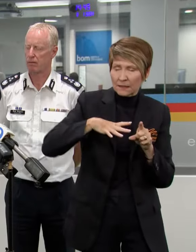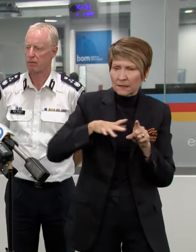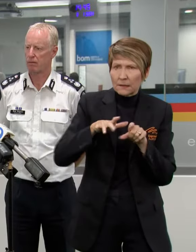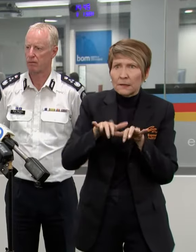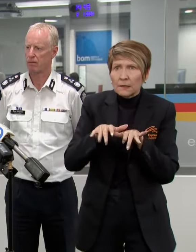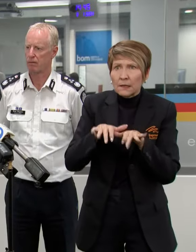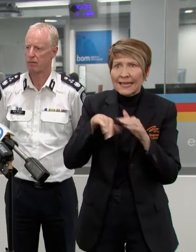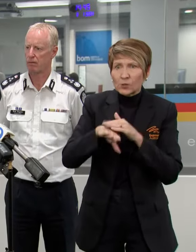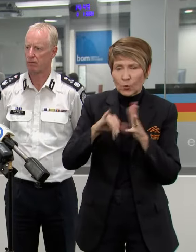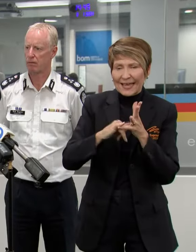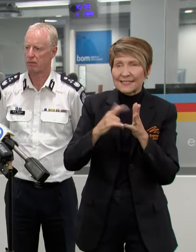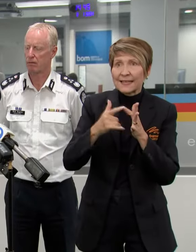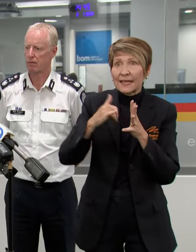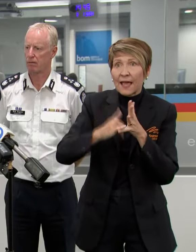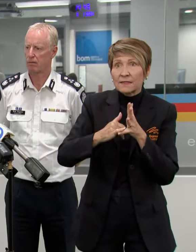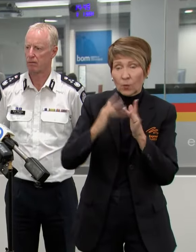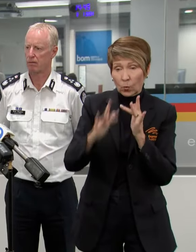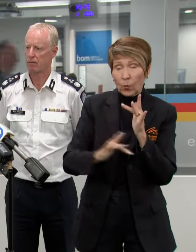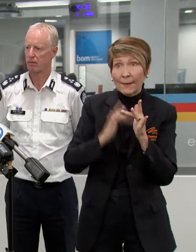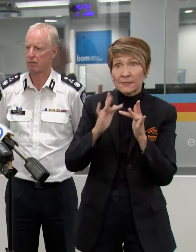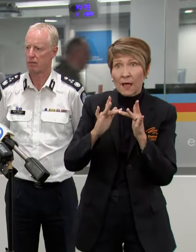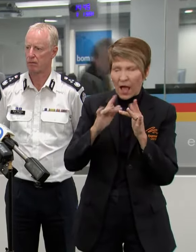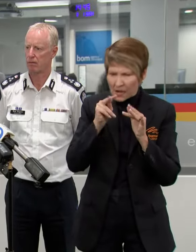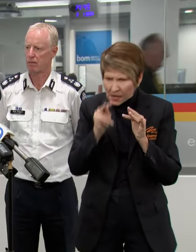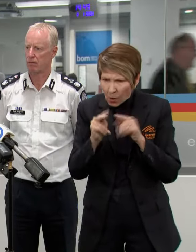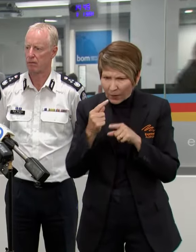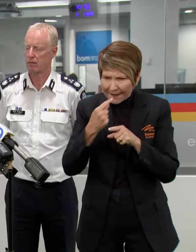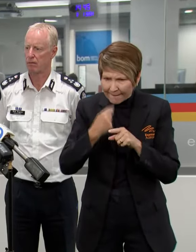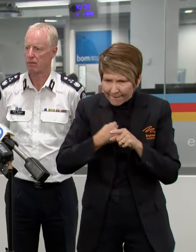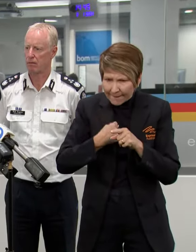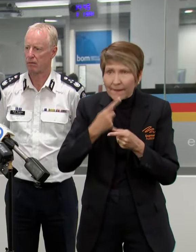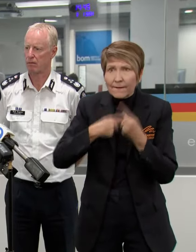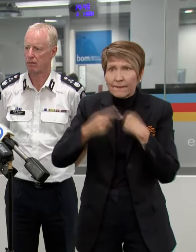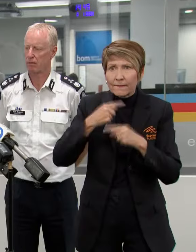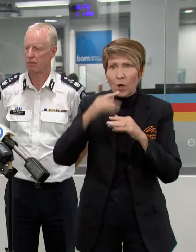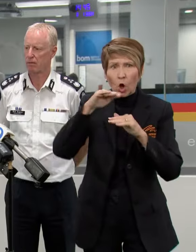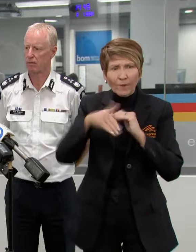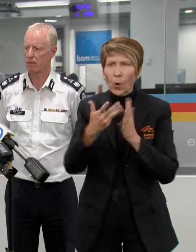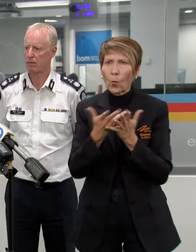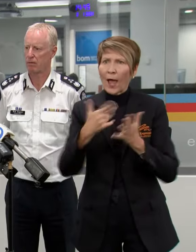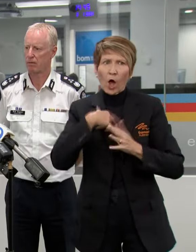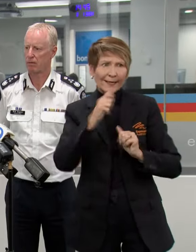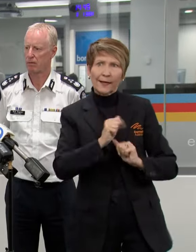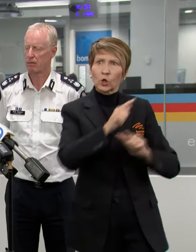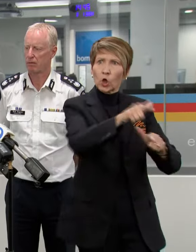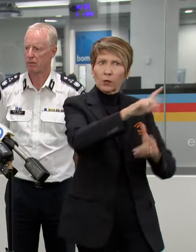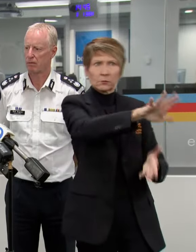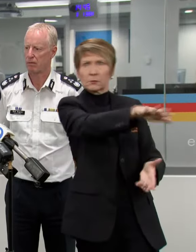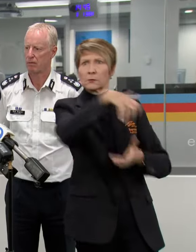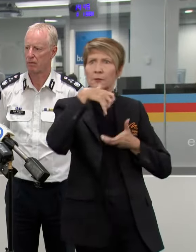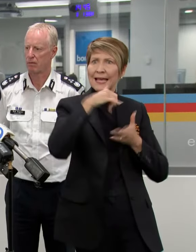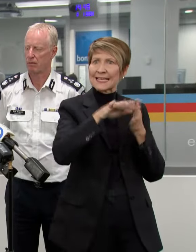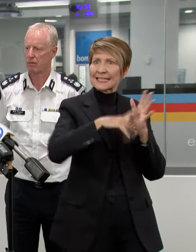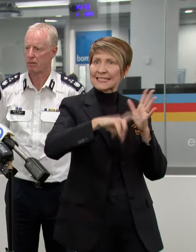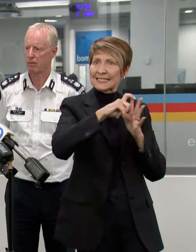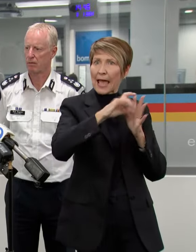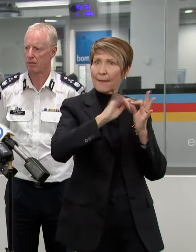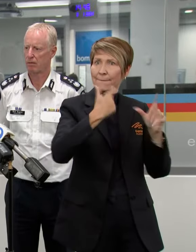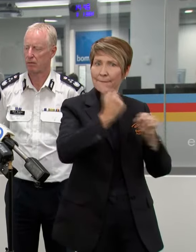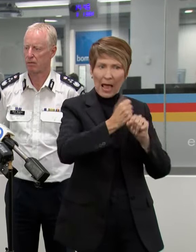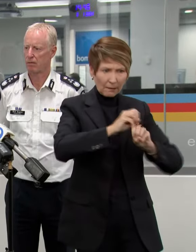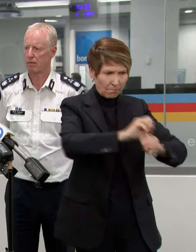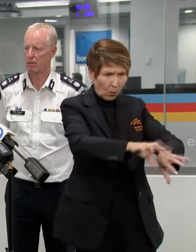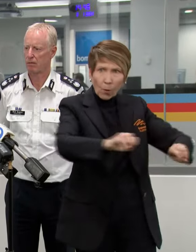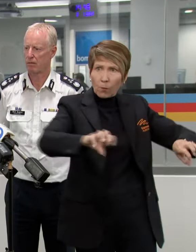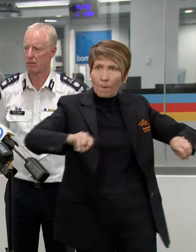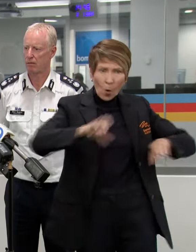to find where they can collect their sandbags for this situation. Again, if you're in need of emergency flood and storm